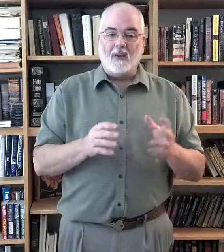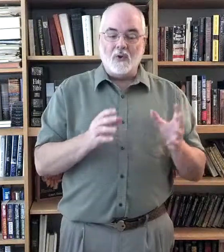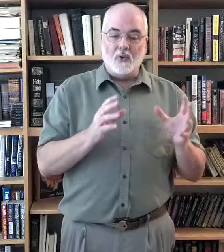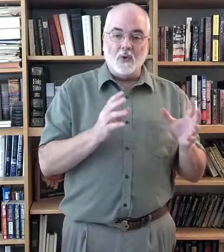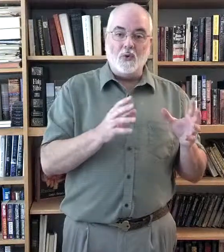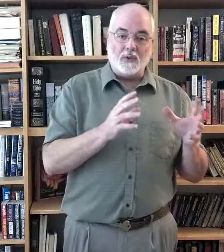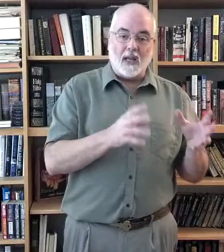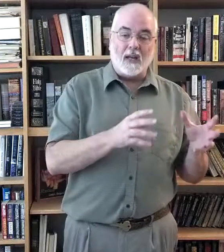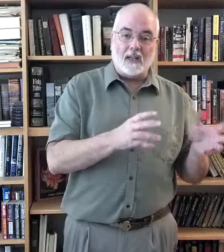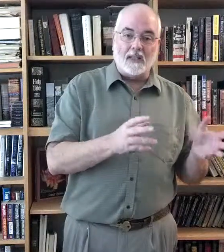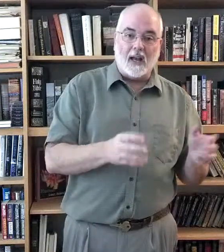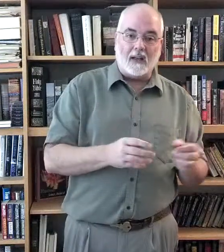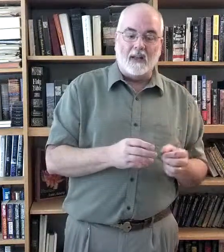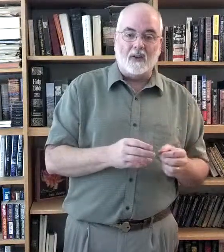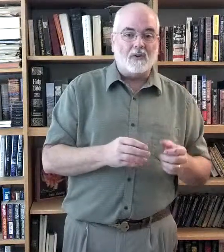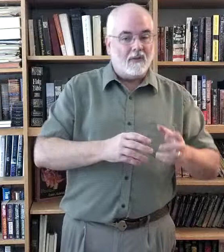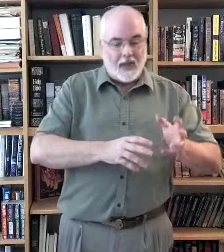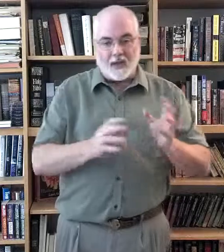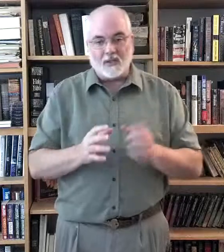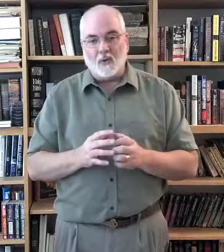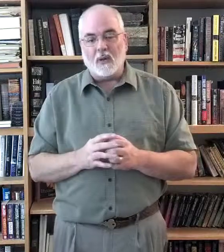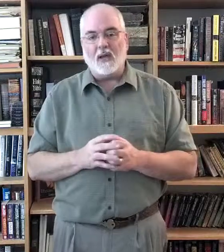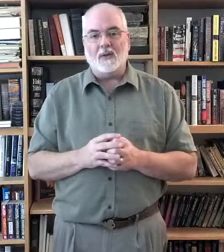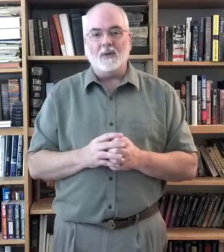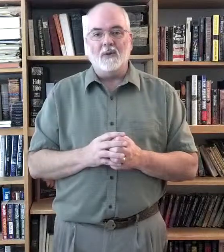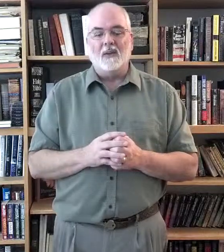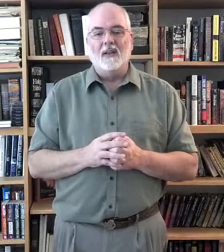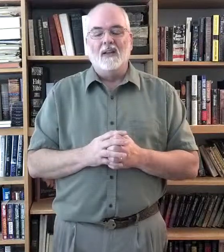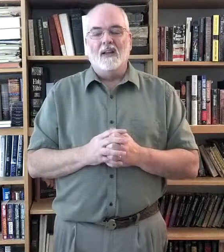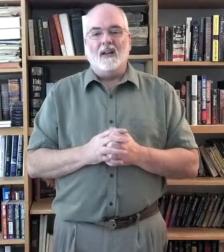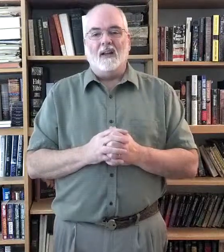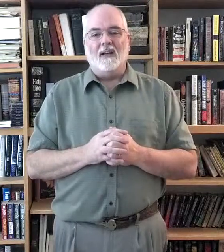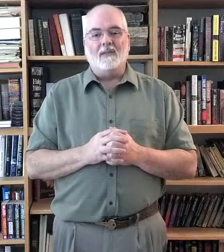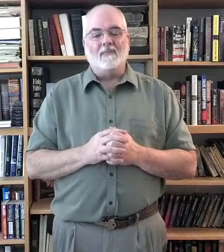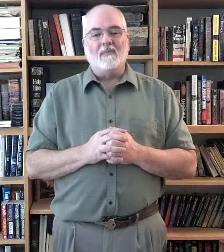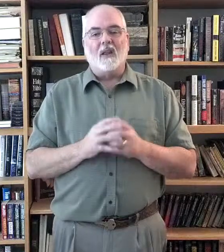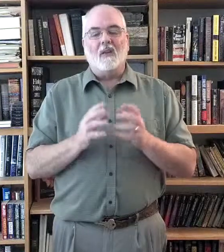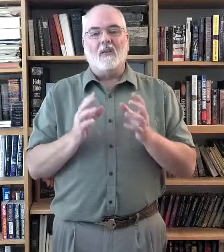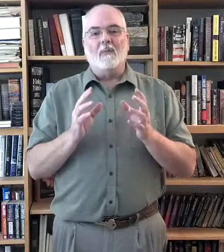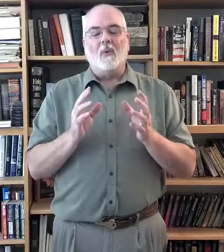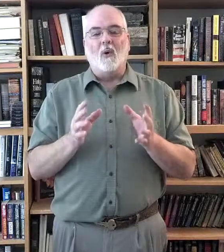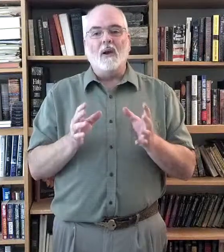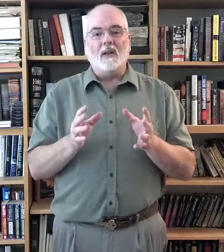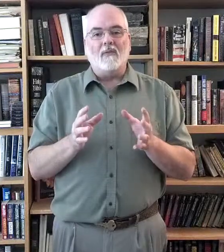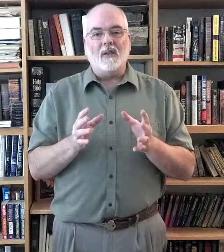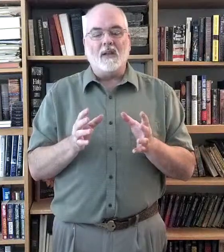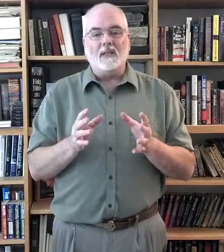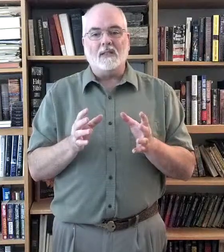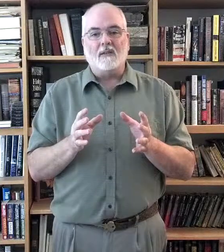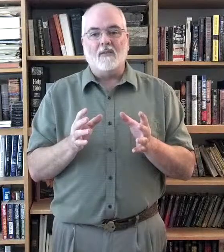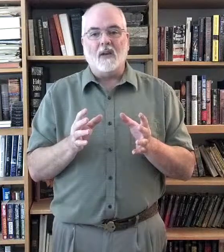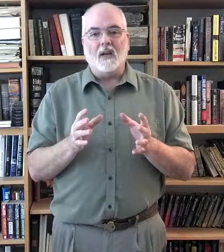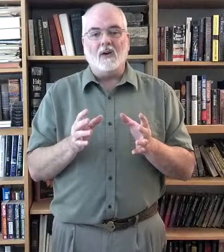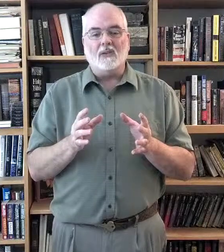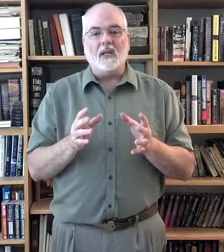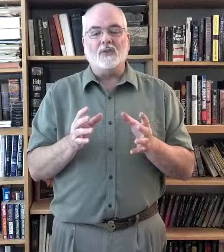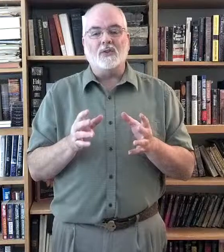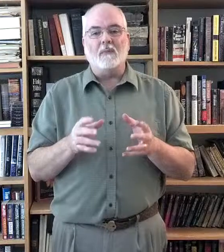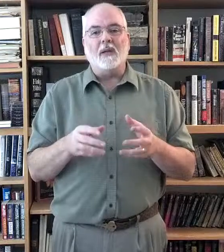you do sign exact English, that is okay too. The point of these videos is to be